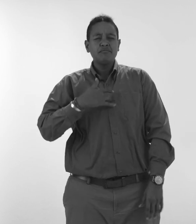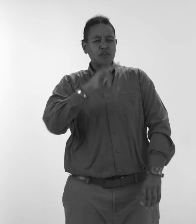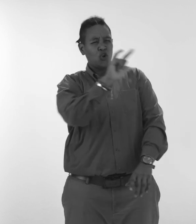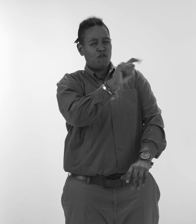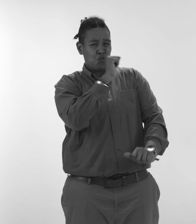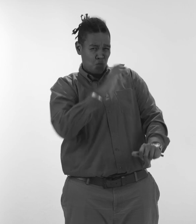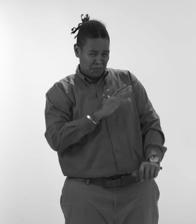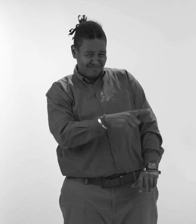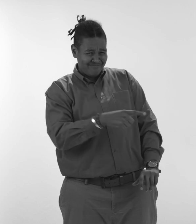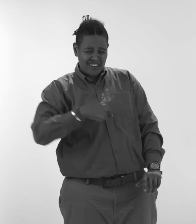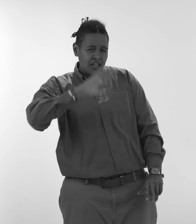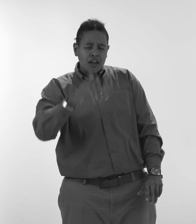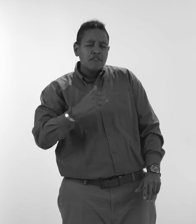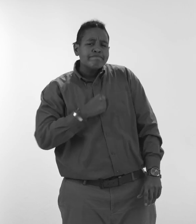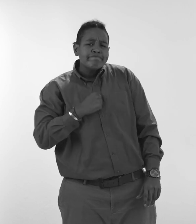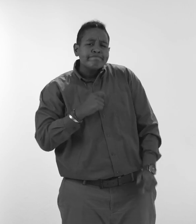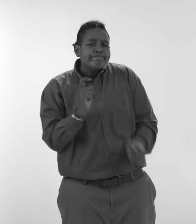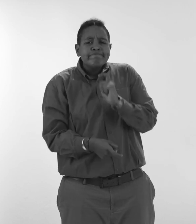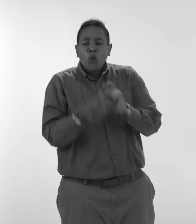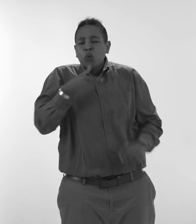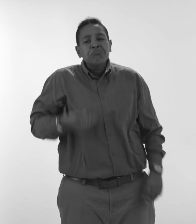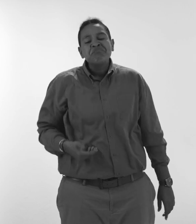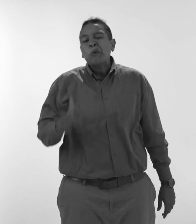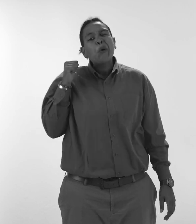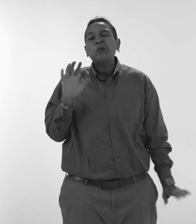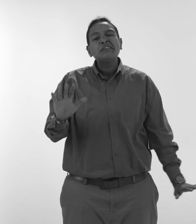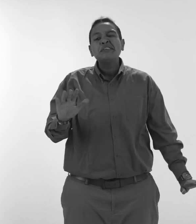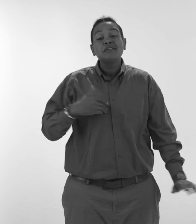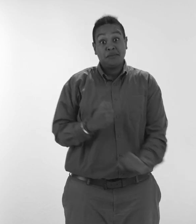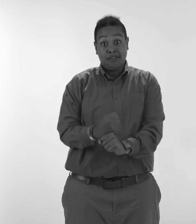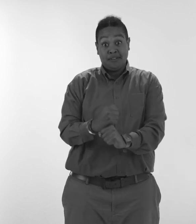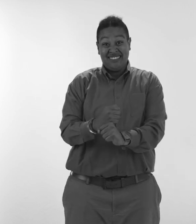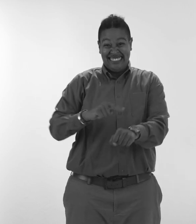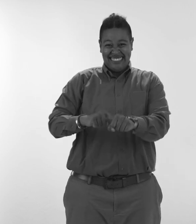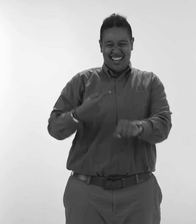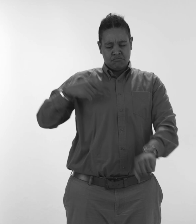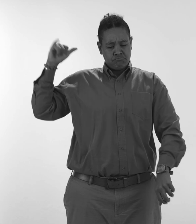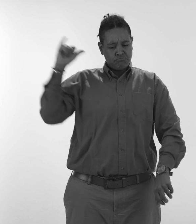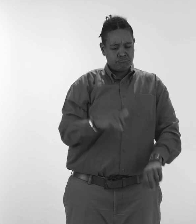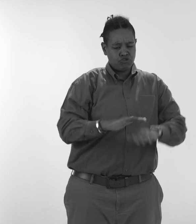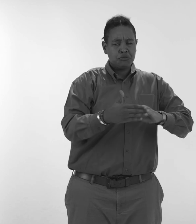I love women and I will never apologize for it. My career started when I came home to Jamaica